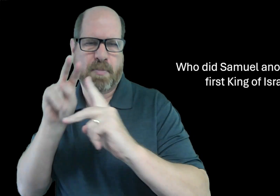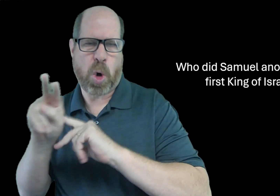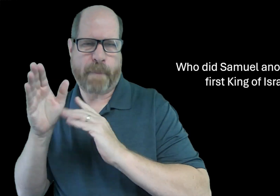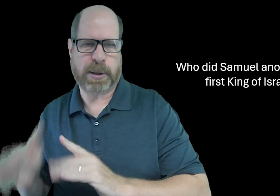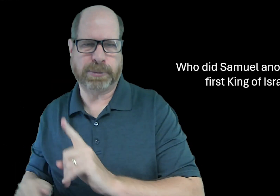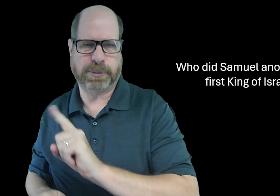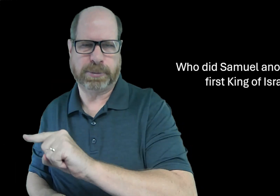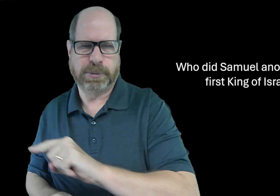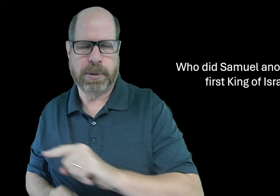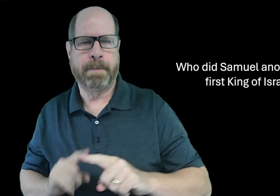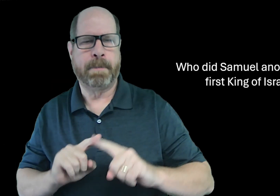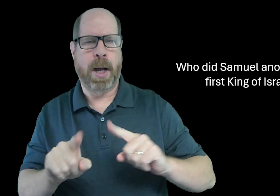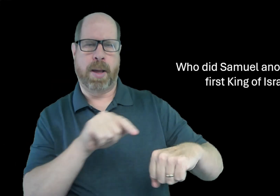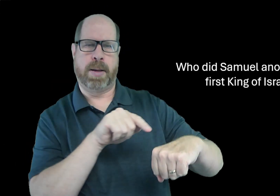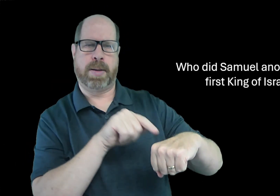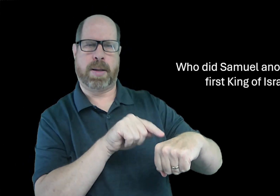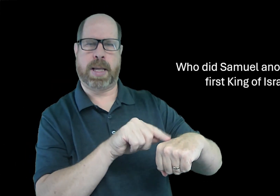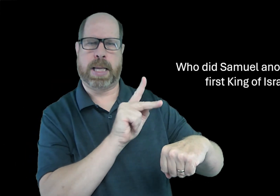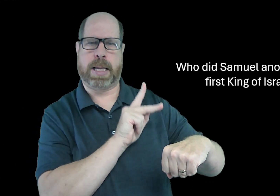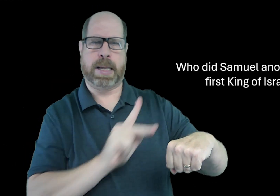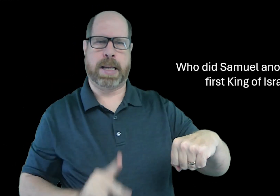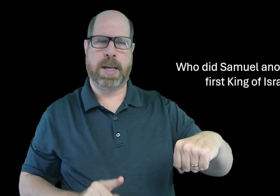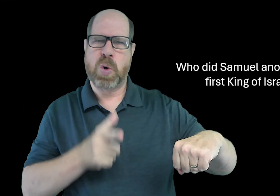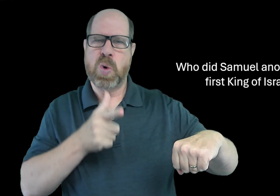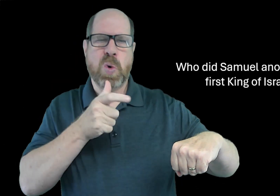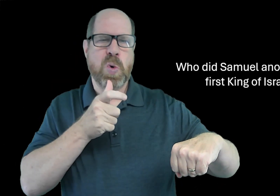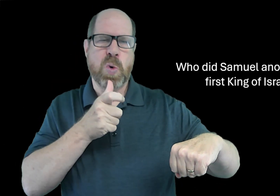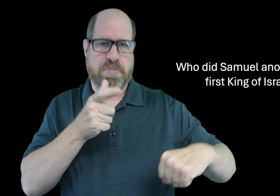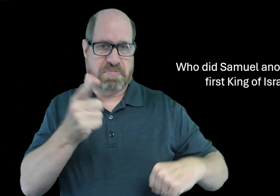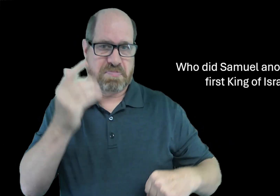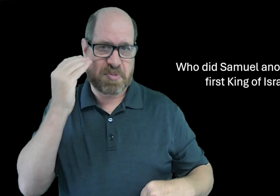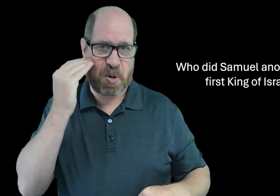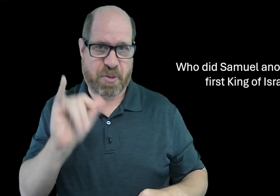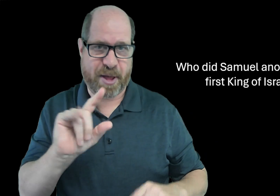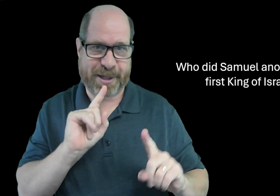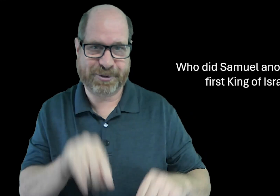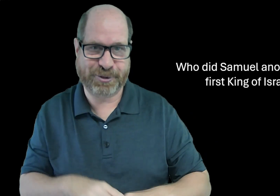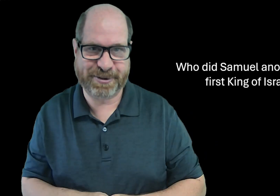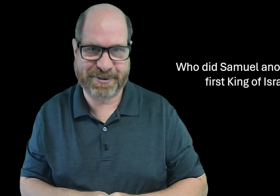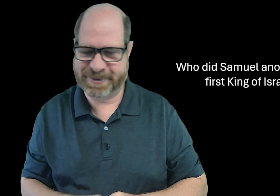Samuel was a prophet. And he anointed who as king? Do you know the answer?